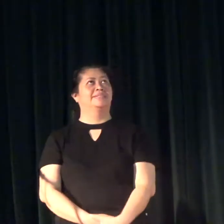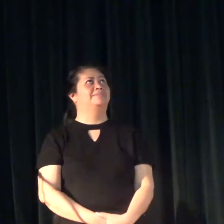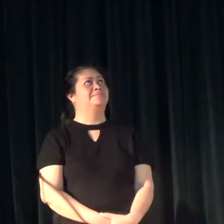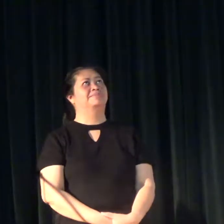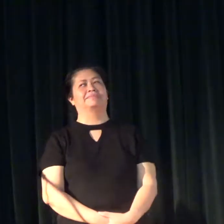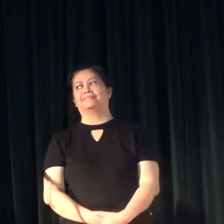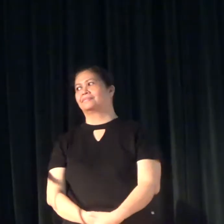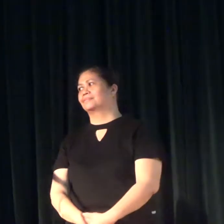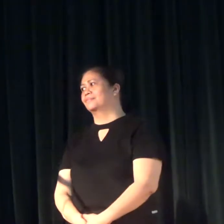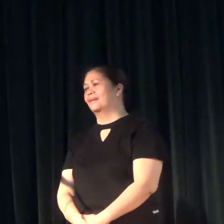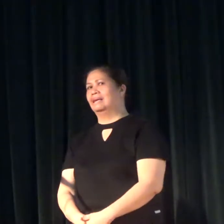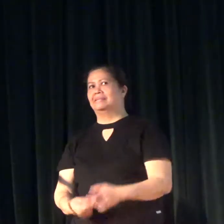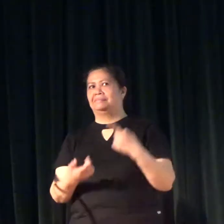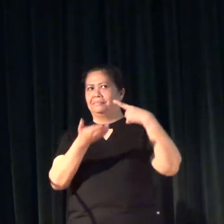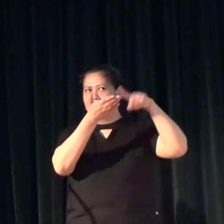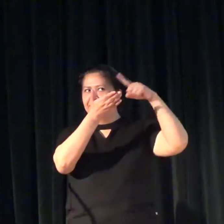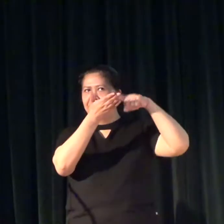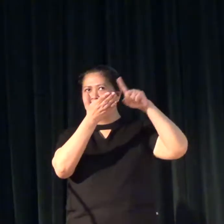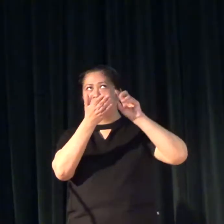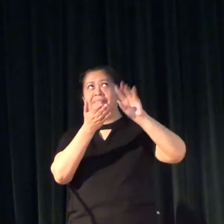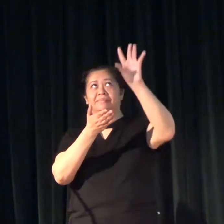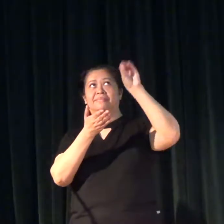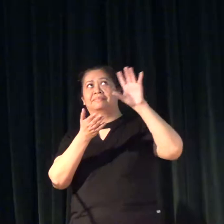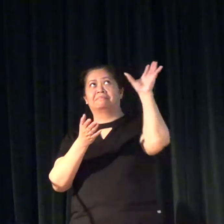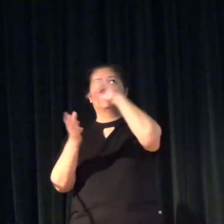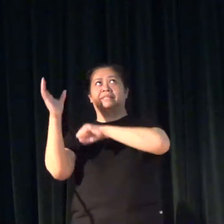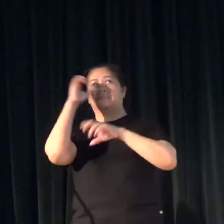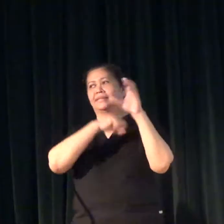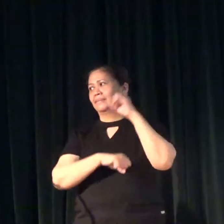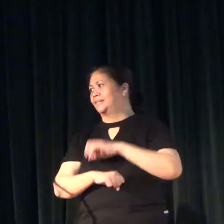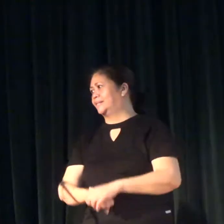Let me just try to check what's like side is.